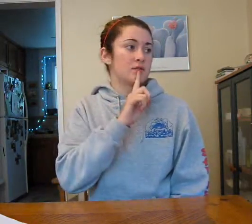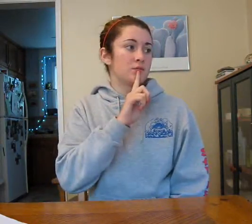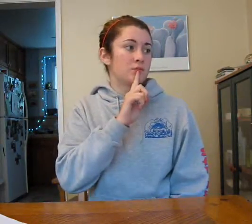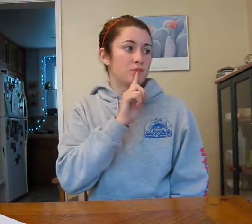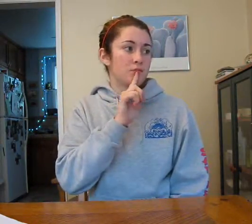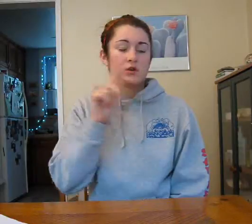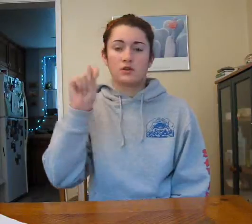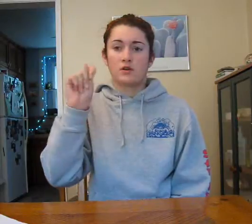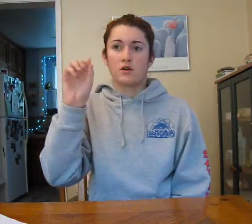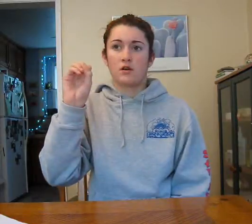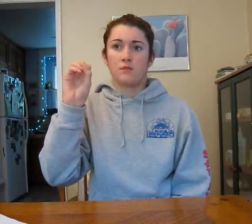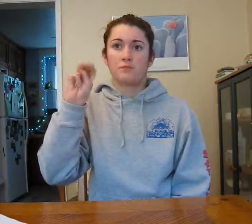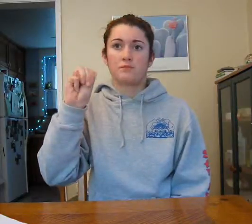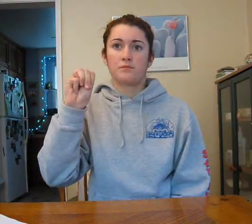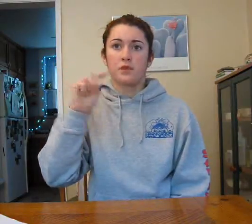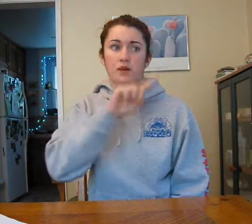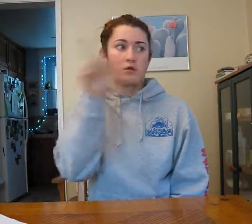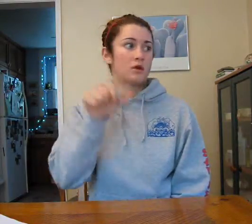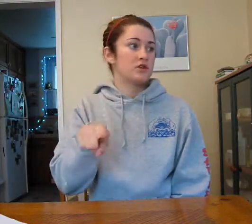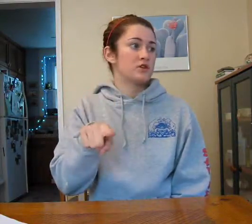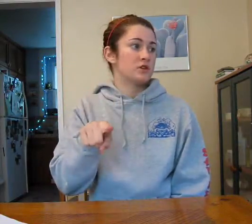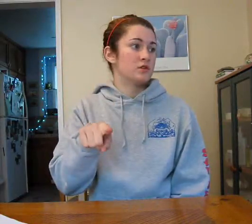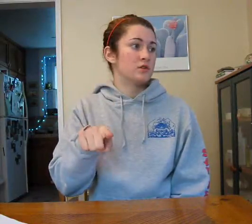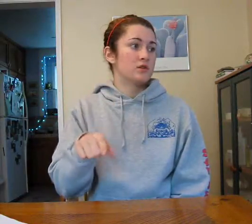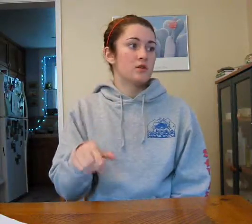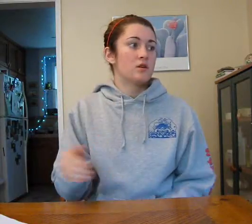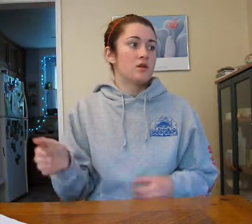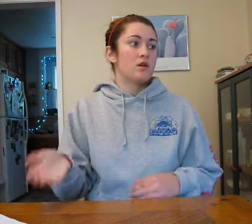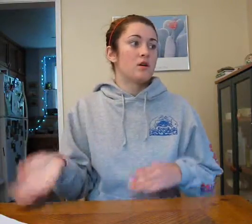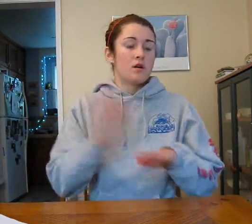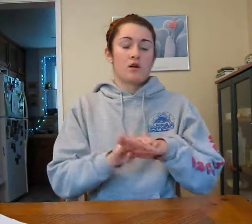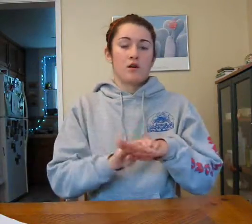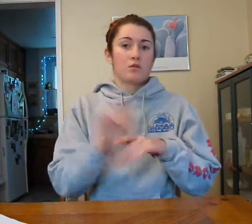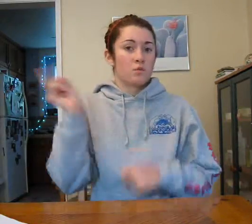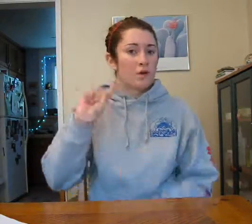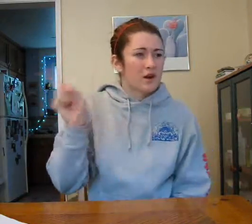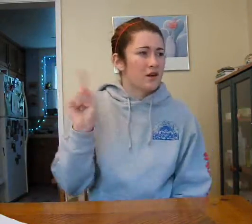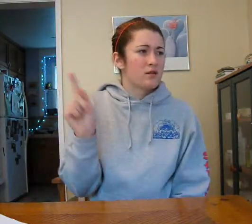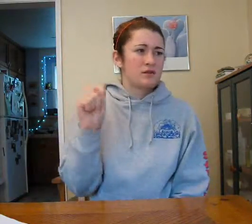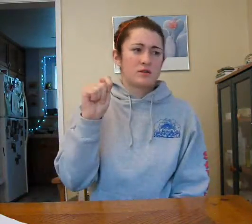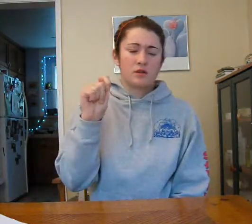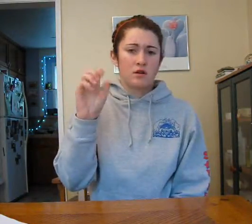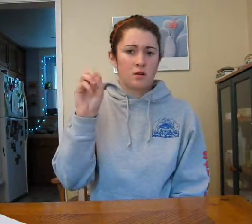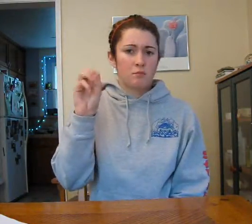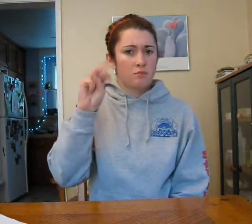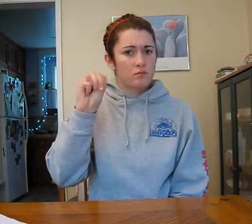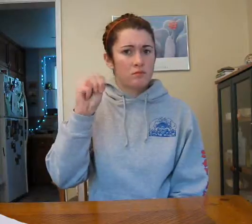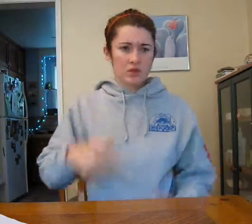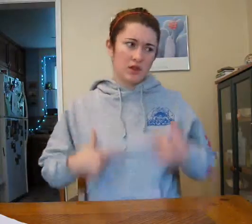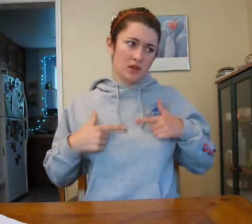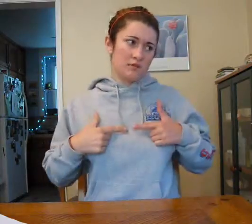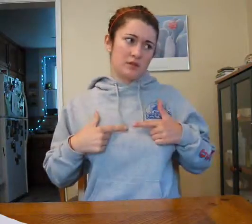Tom question on where Tom lives.